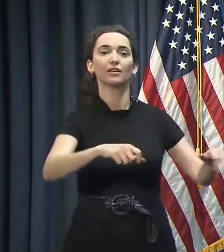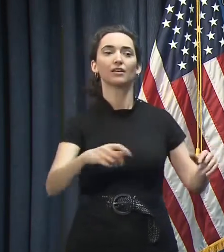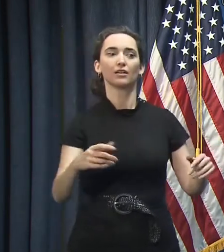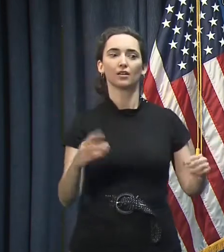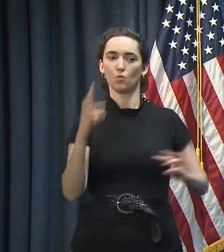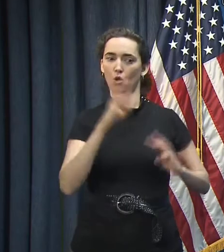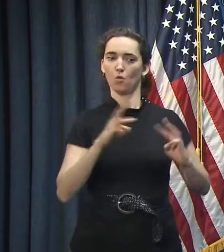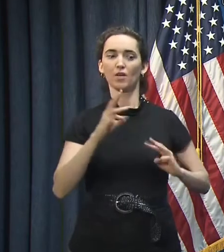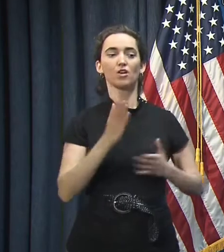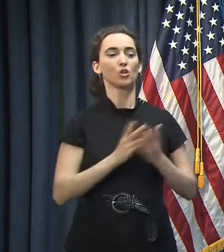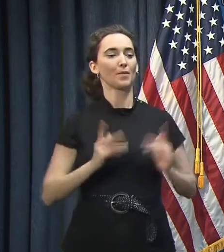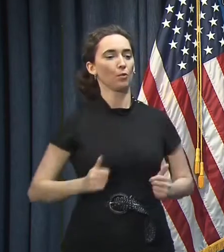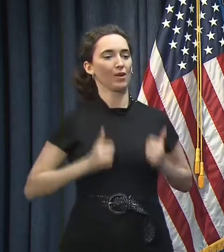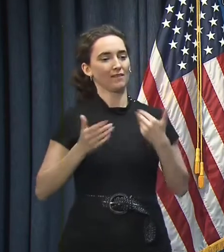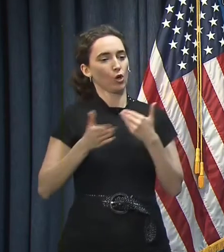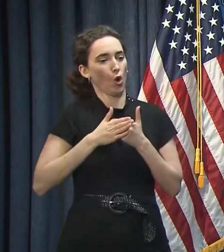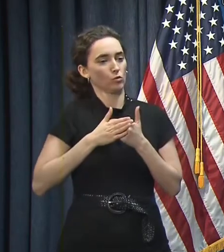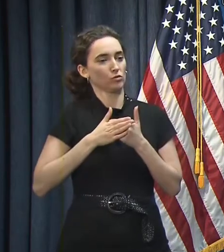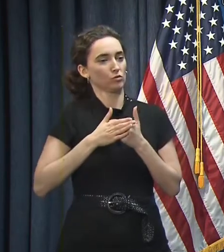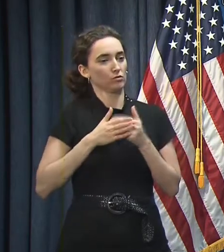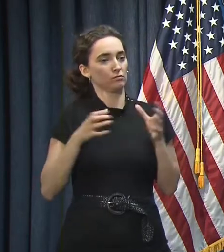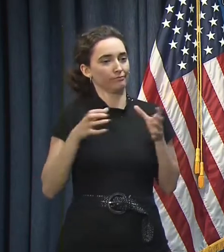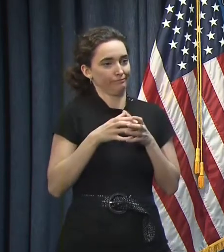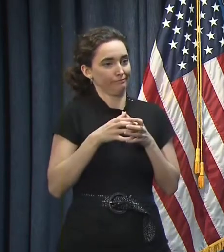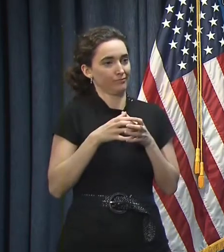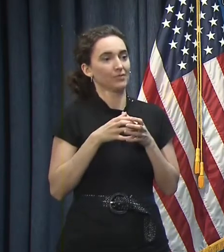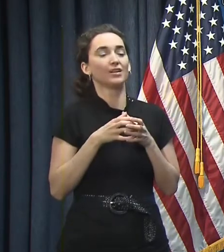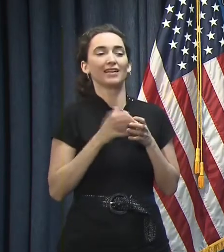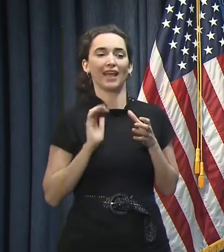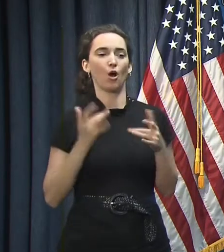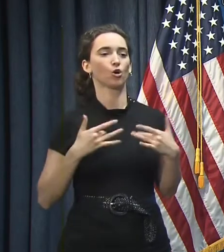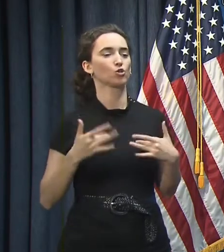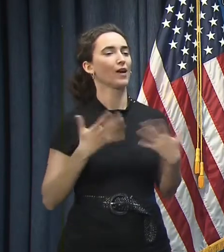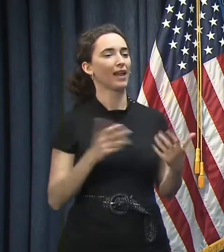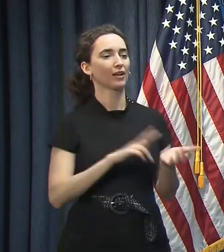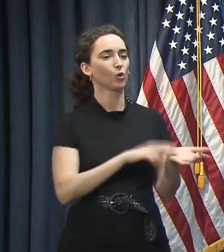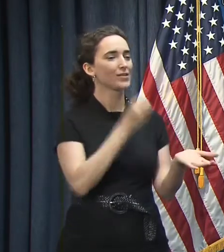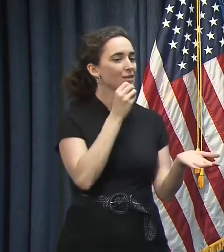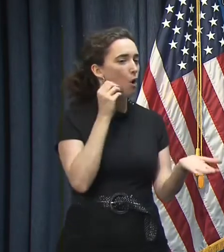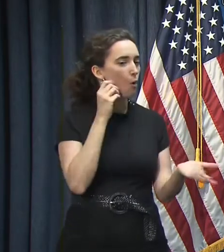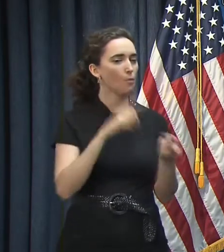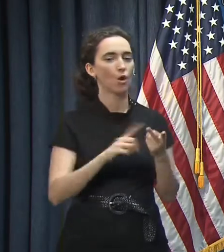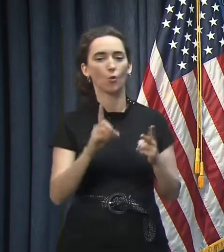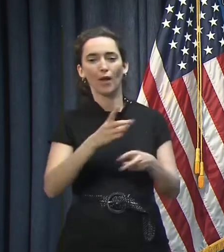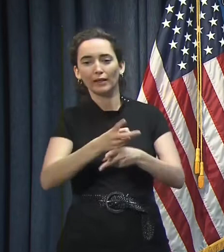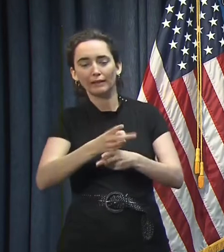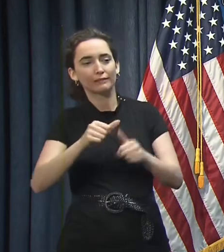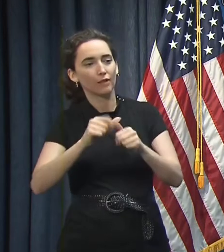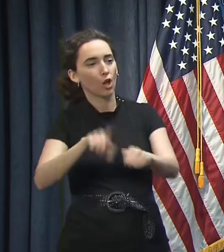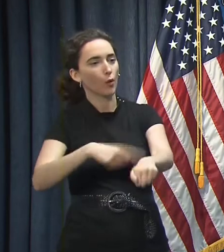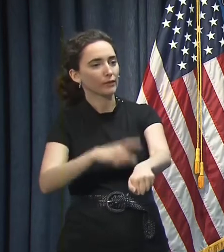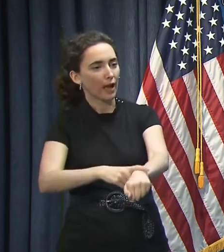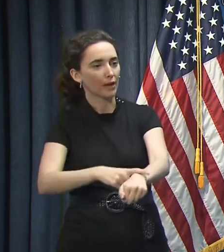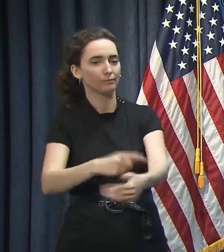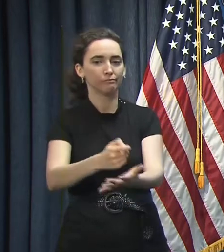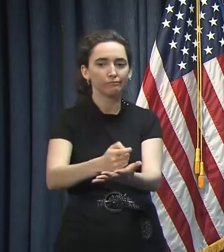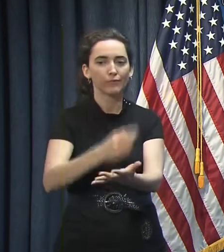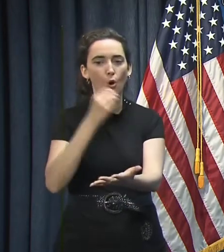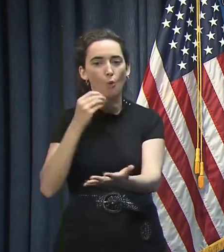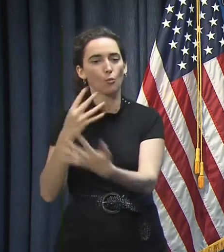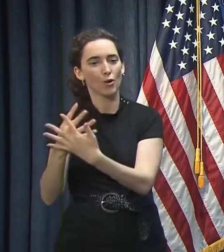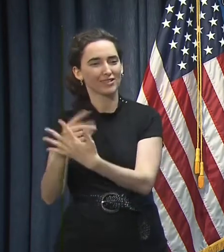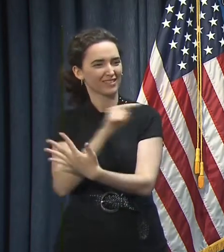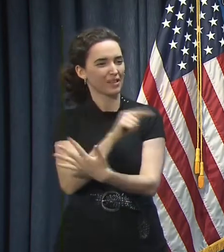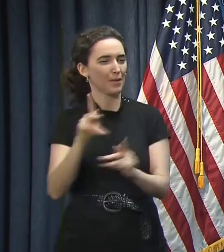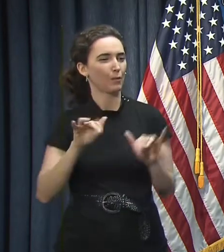places where people are living in close proximity. For us, the biggest concerns there are nursing homes, long-term care facilities, prisons, and the like. And I think where